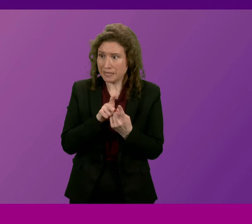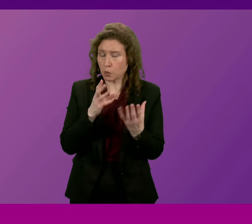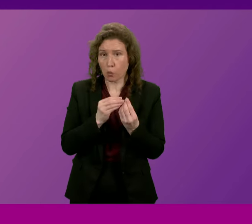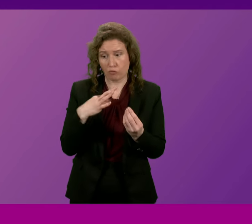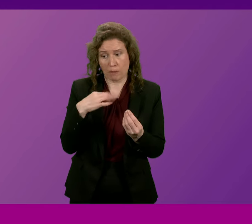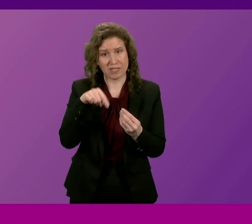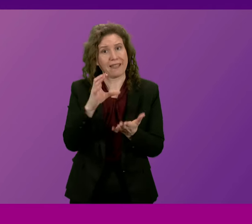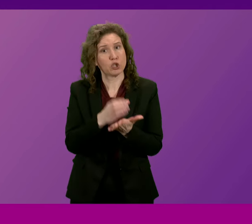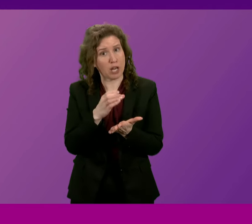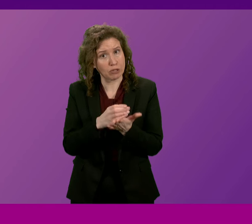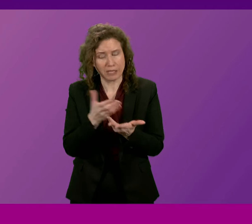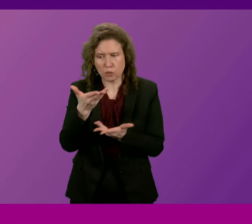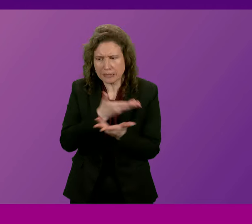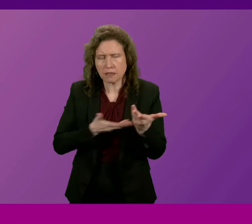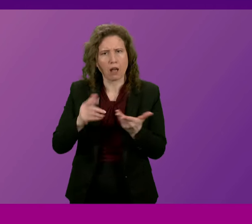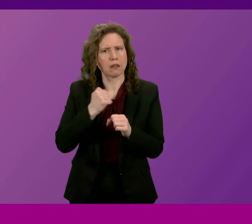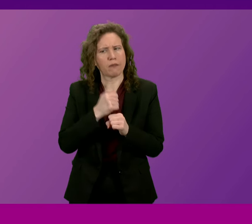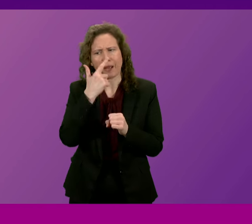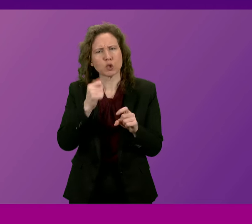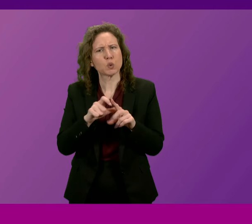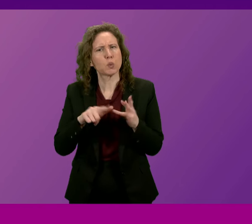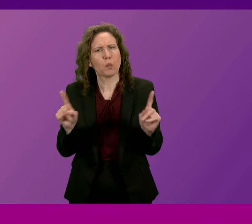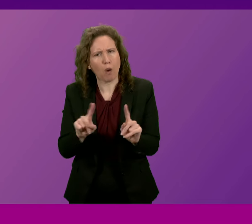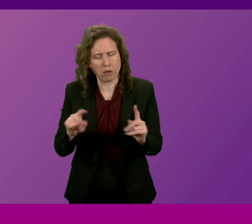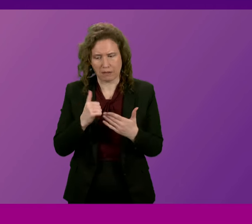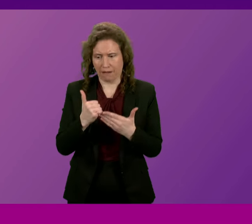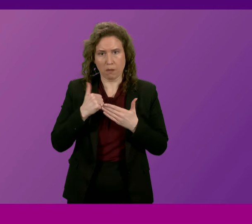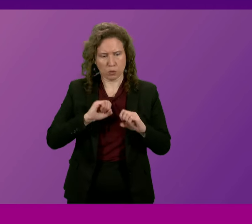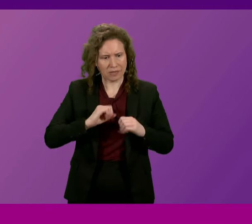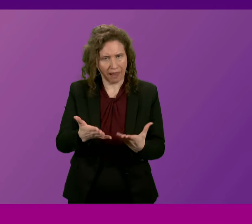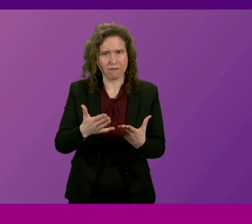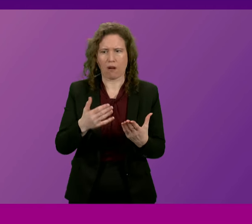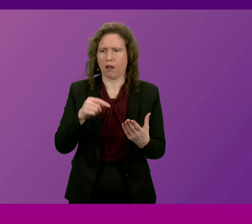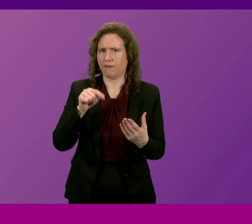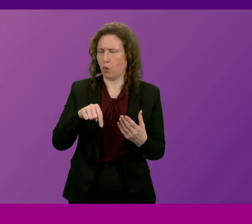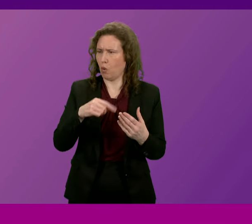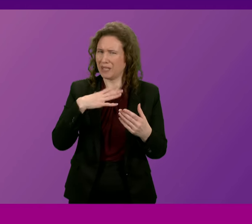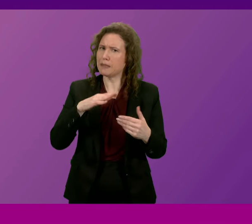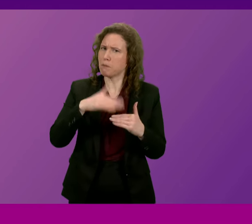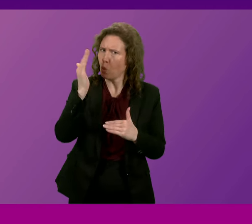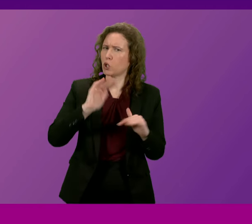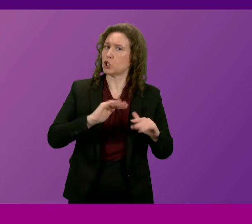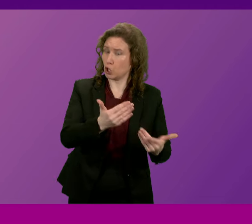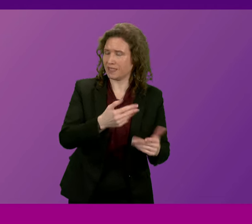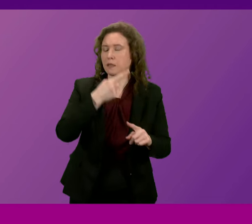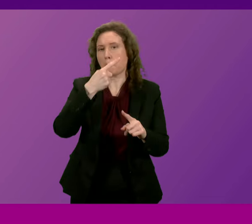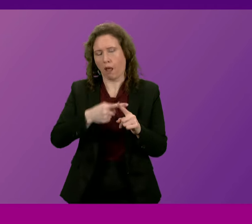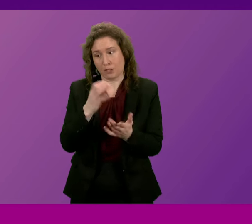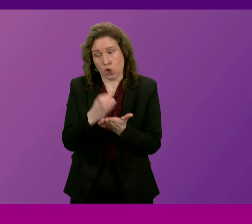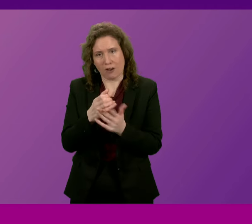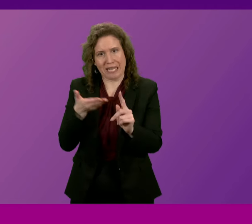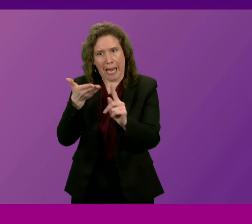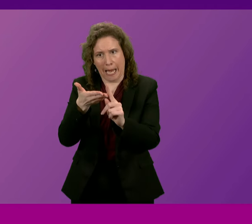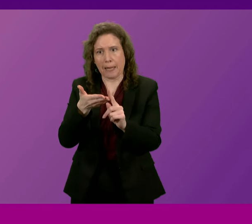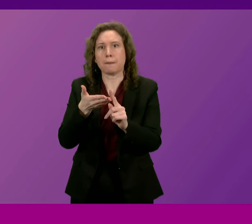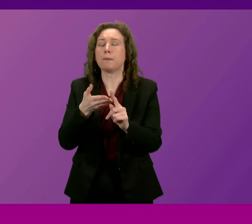of the charity to discuss what the government can do to assist it to deliver upon both this call for increased services and the charity's mission of